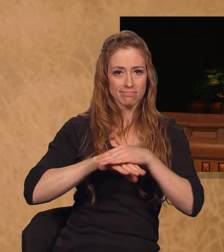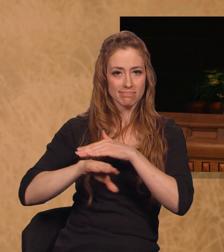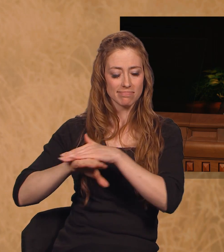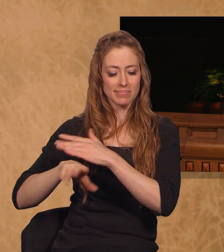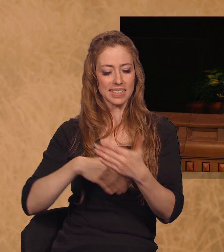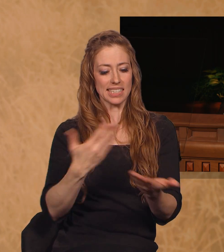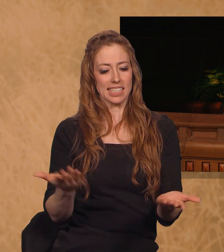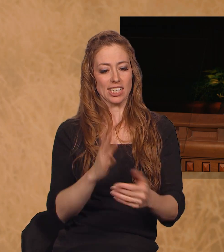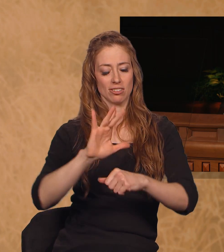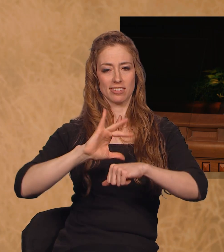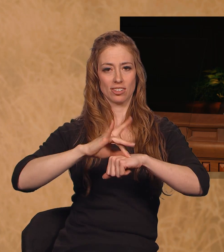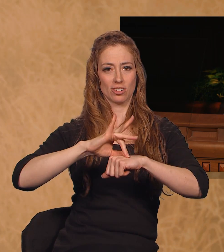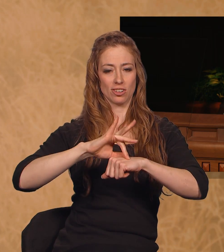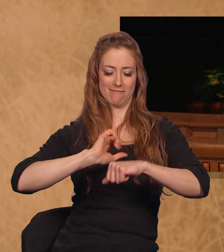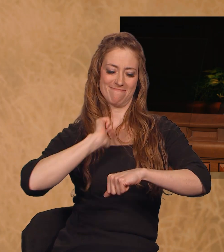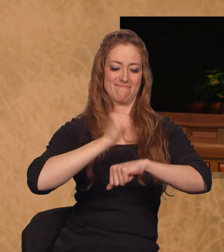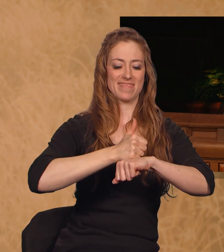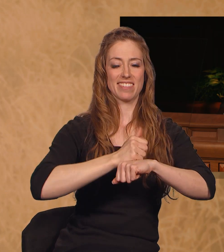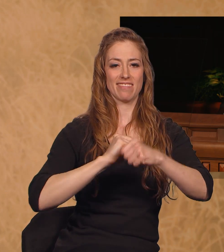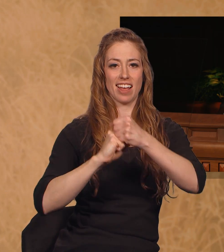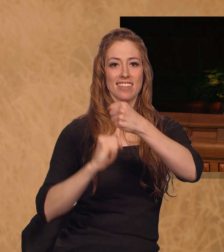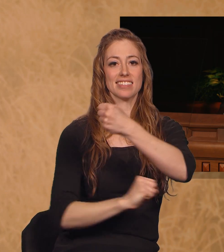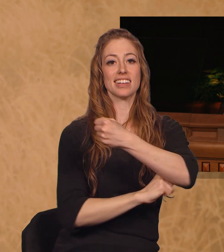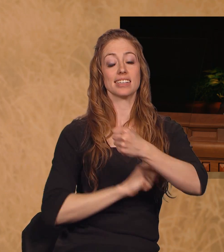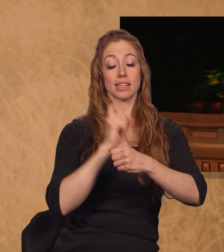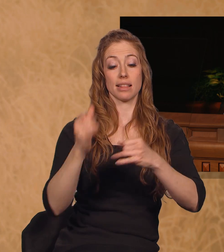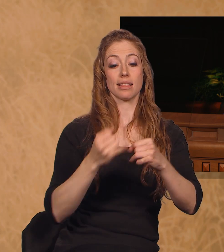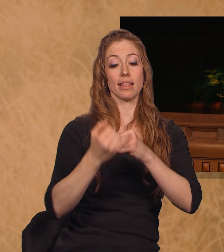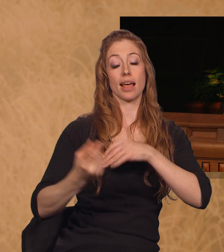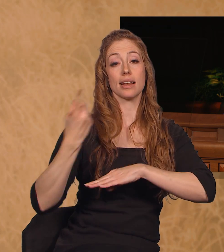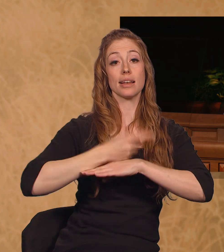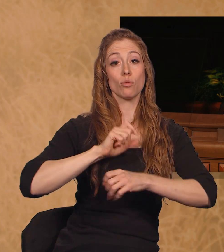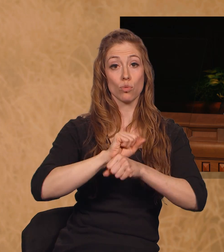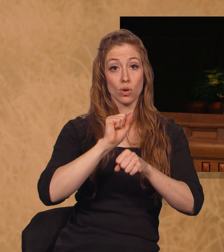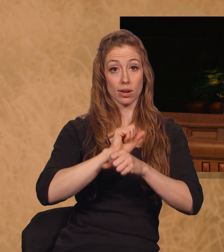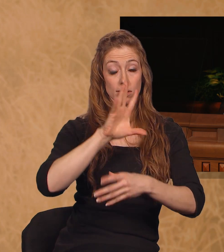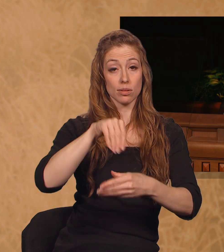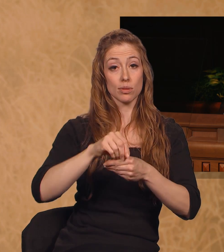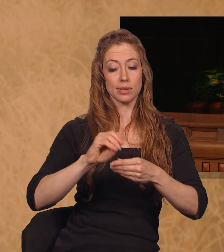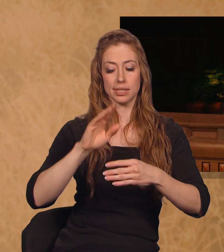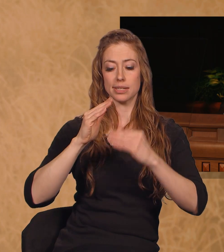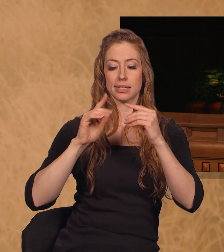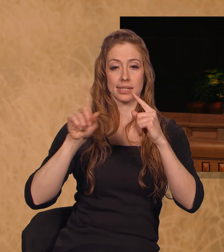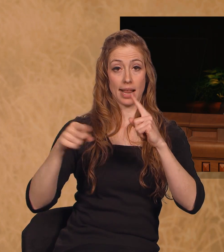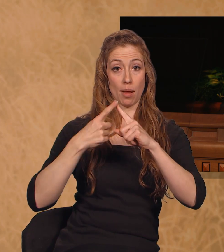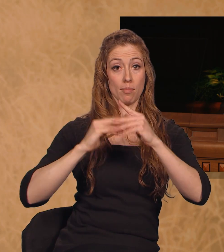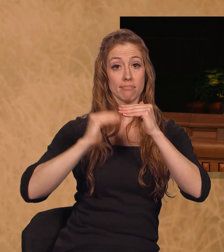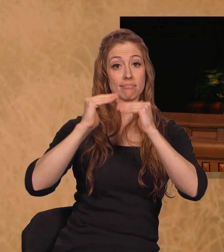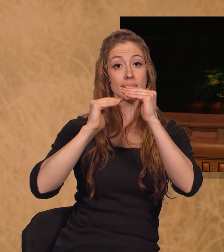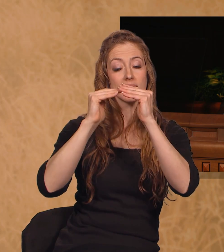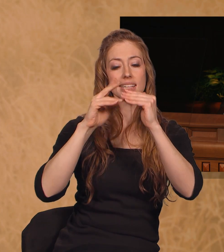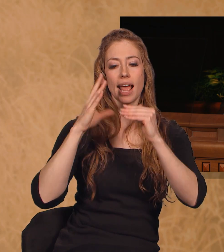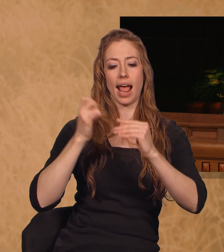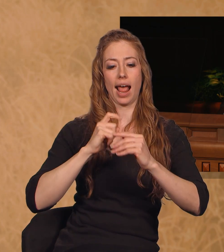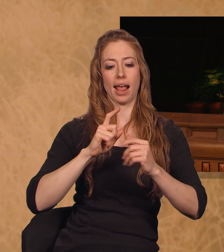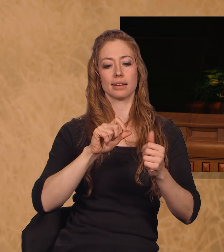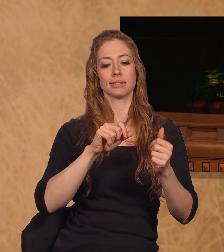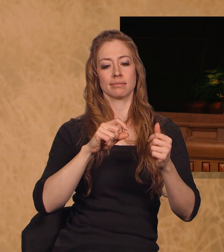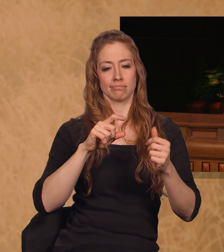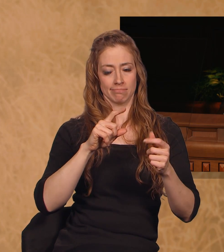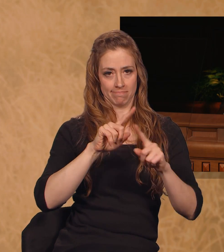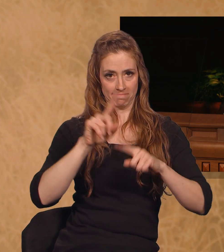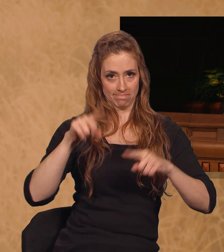foundations of the great Latter-day work, including the building of temples and the performance of ordinances